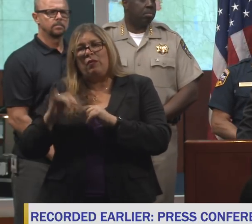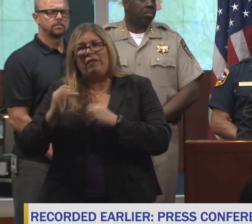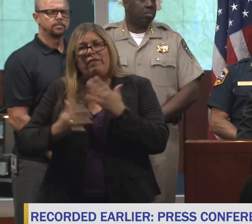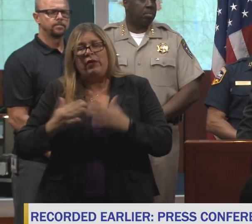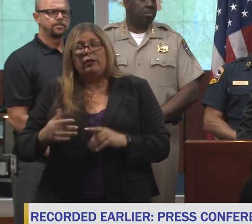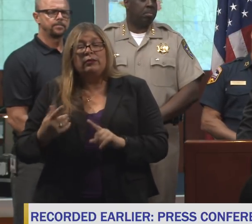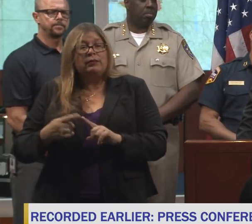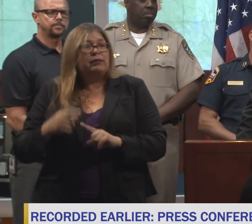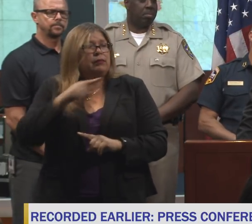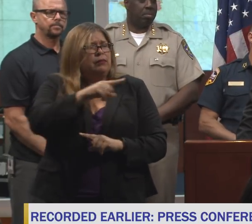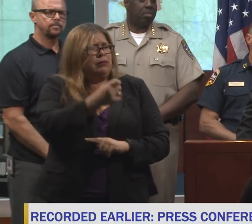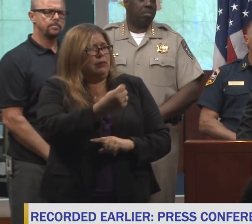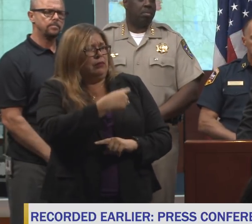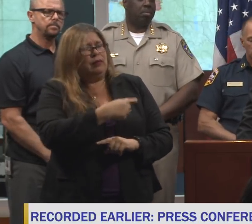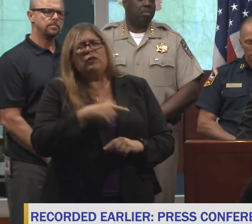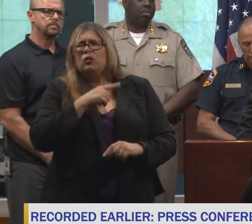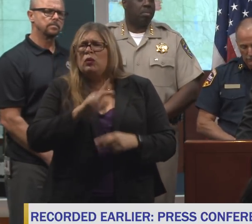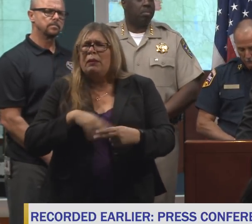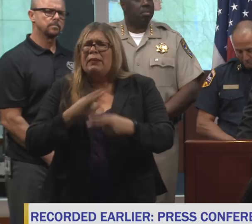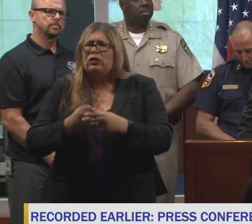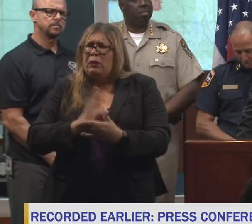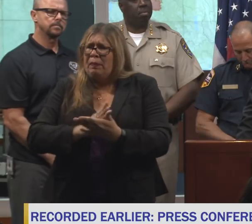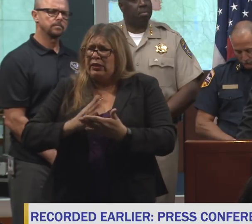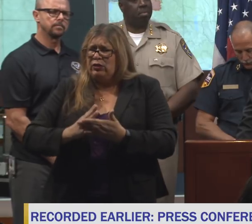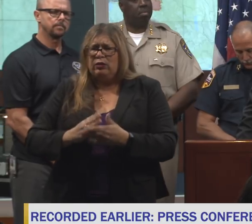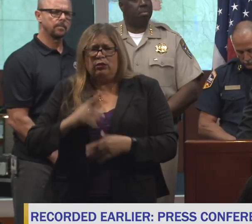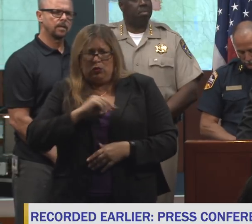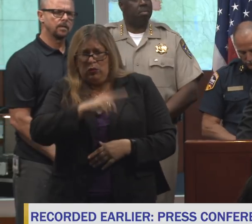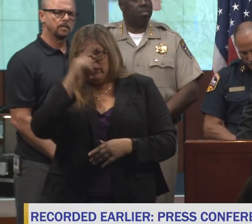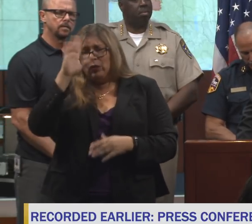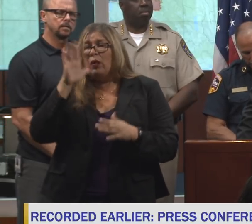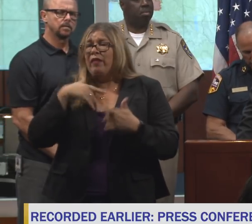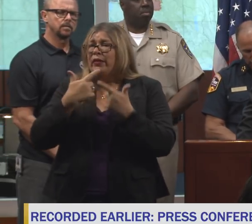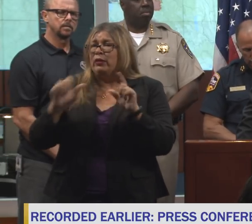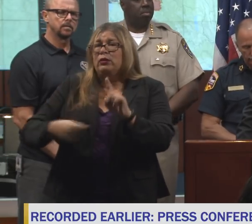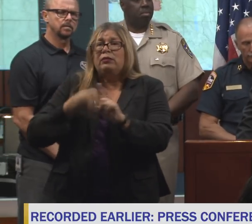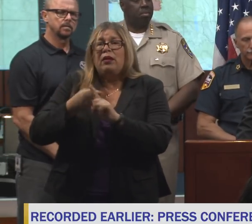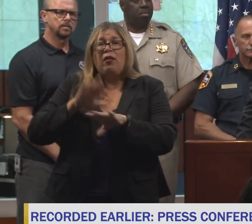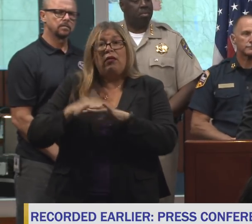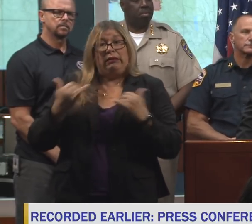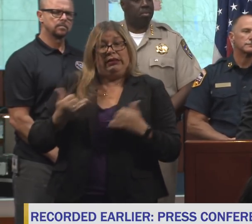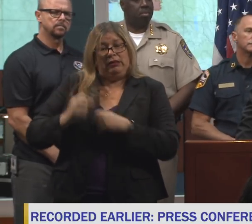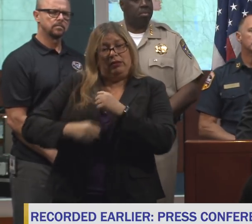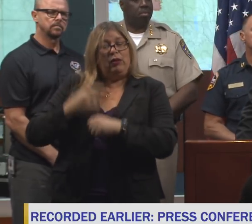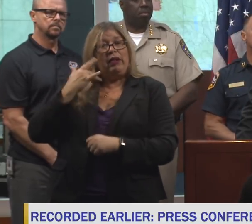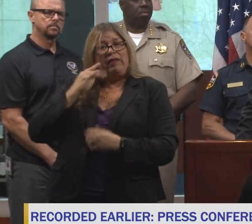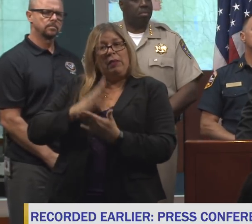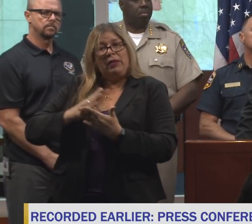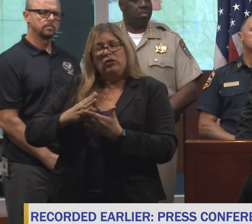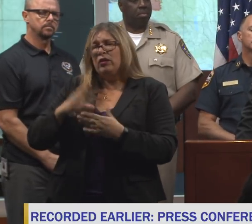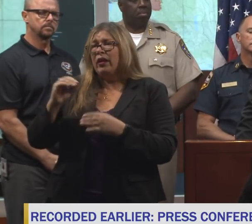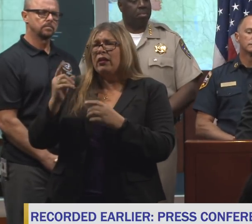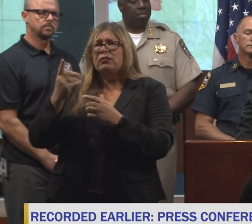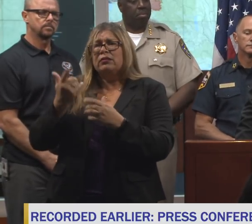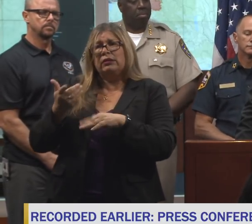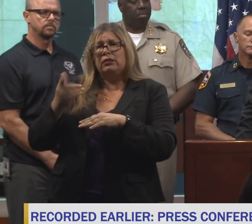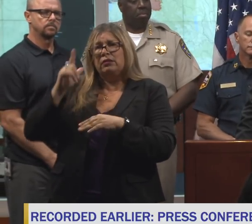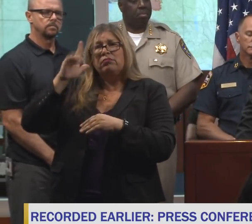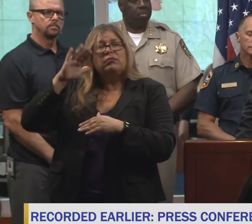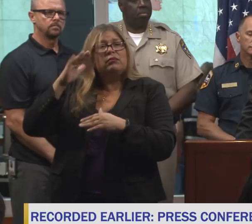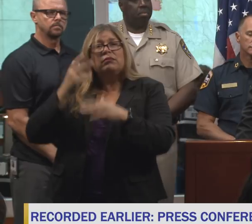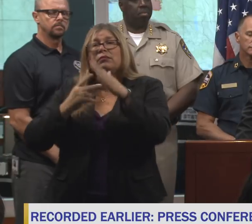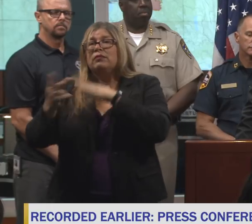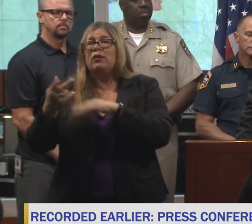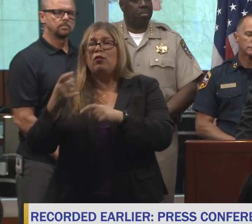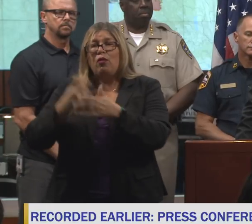you mentioned the budget. Can you talk about, do you think there's going to be much of an impact on this year's budget given the growing and unexpected cost? Well, not, well... And in the future,